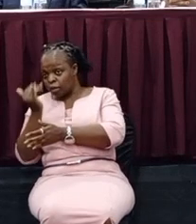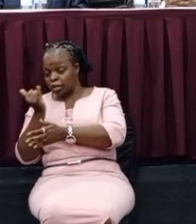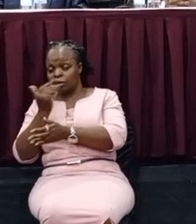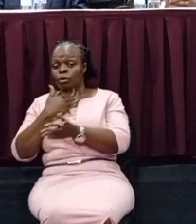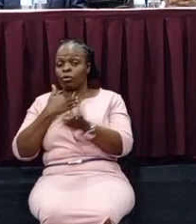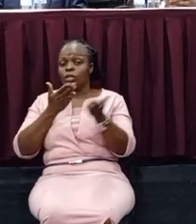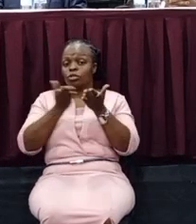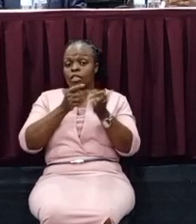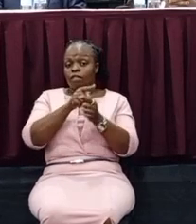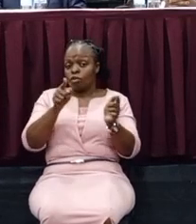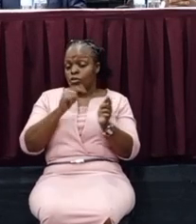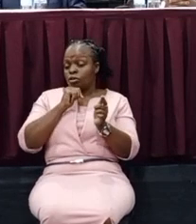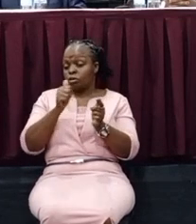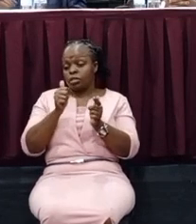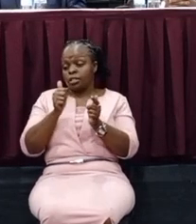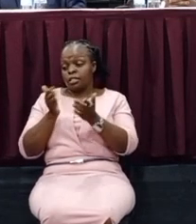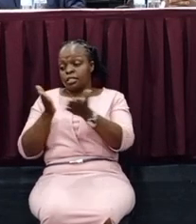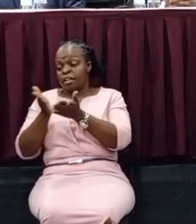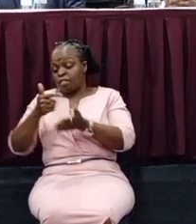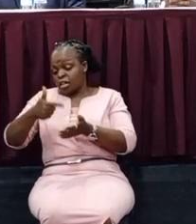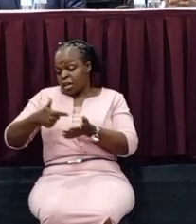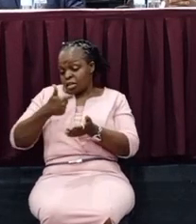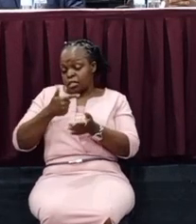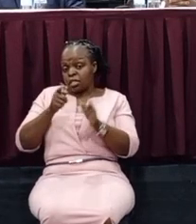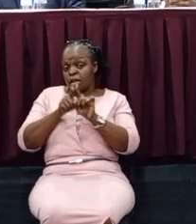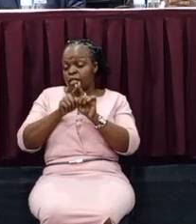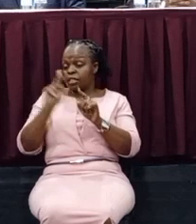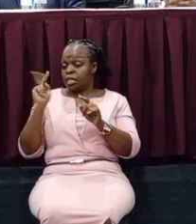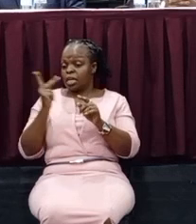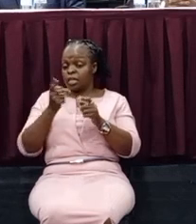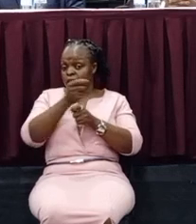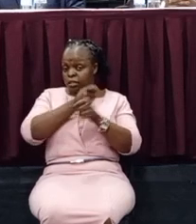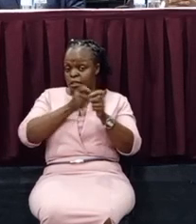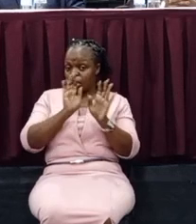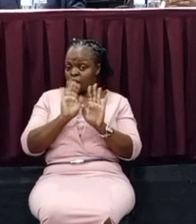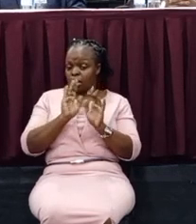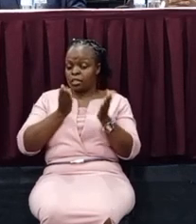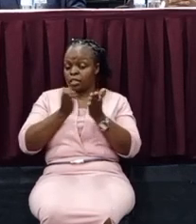It is not meant to serve us as country. It is supposed to serve you as members of the public.